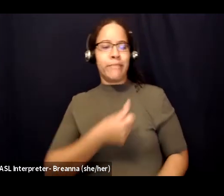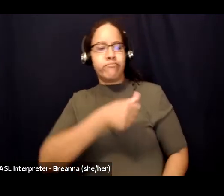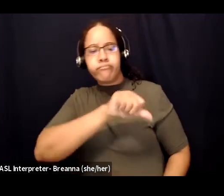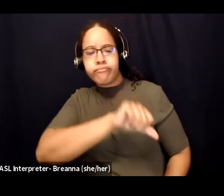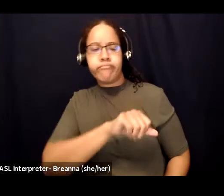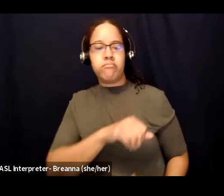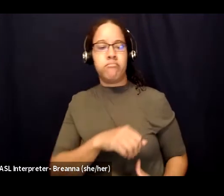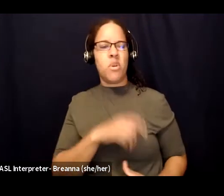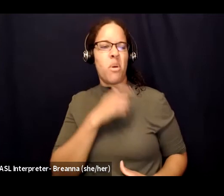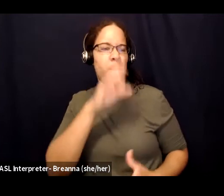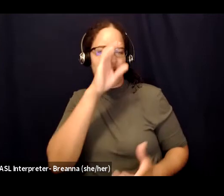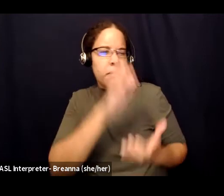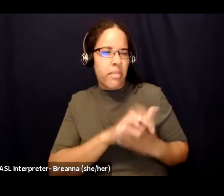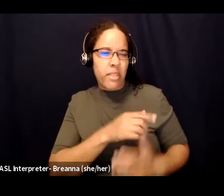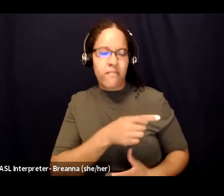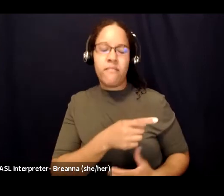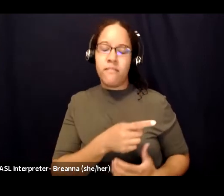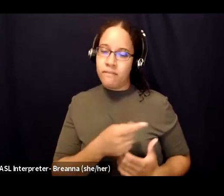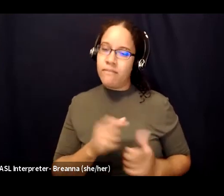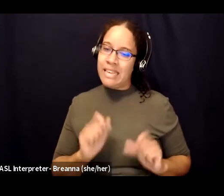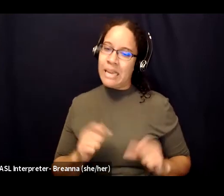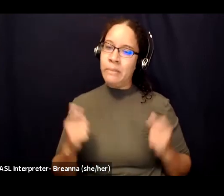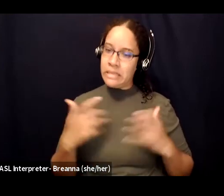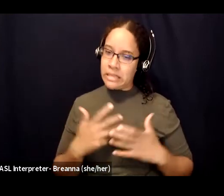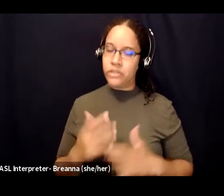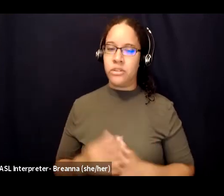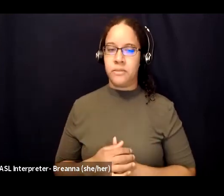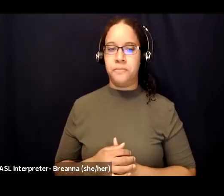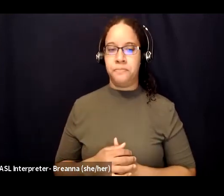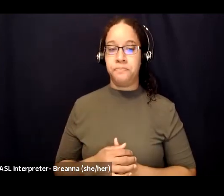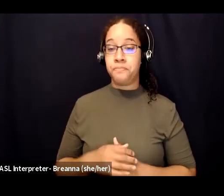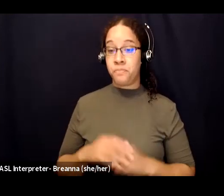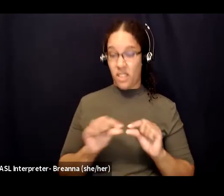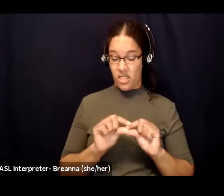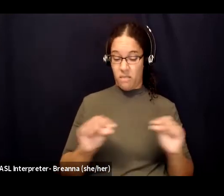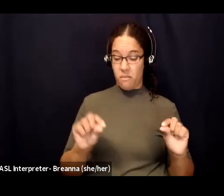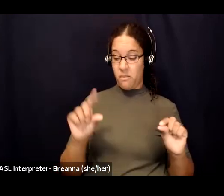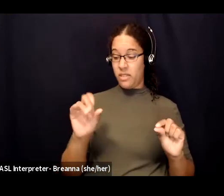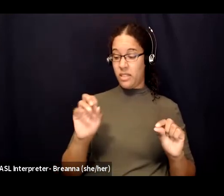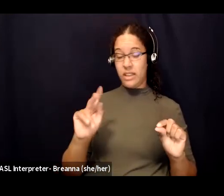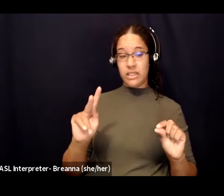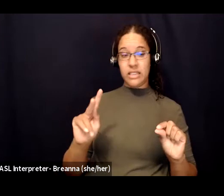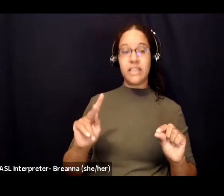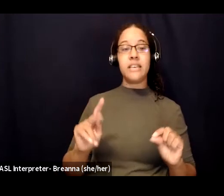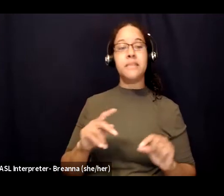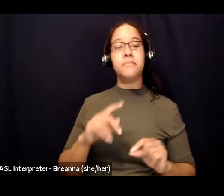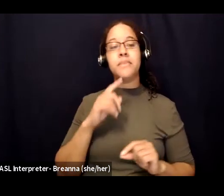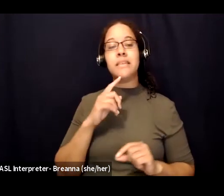A section from the article that I linked at the bottom of this slide says, sex for many people, even without sexual trauma, is